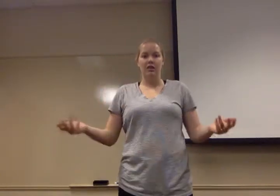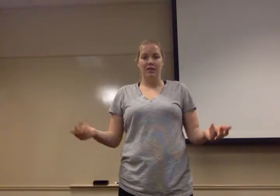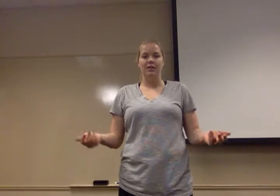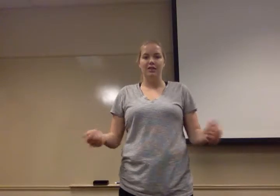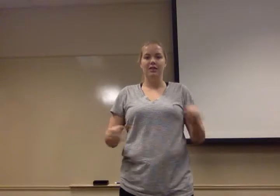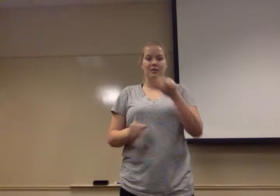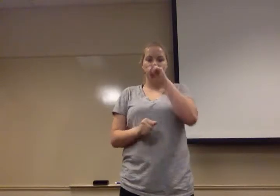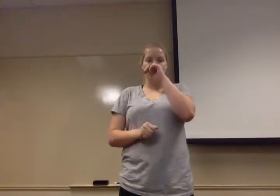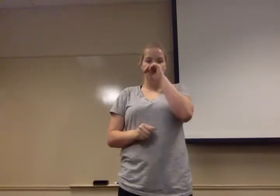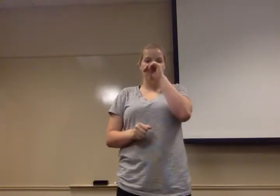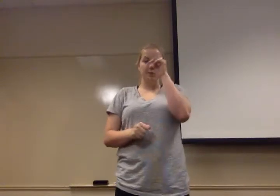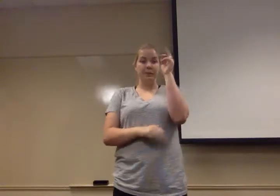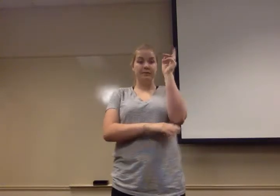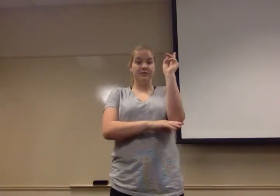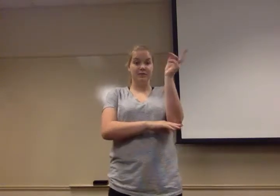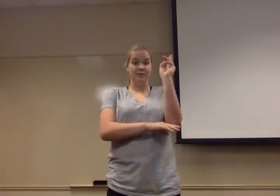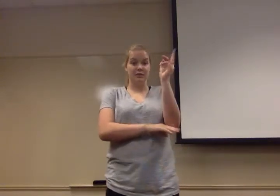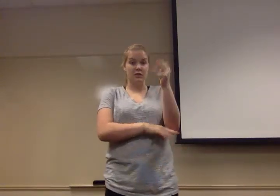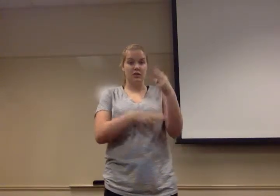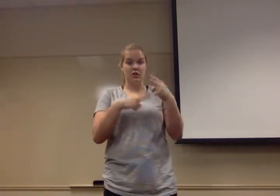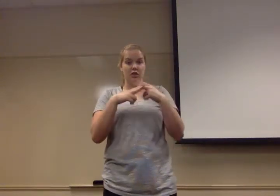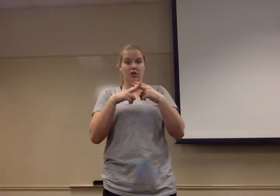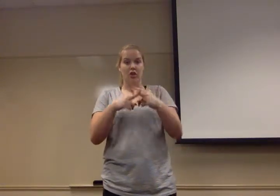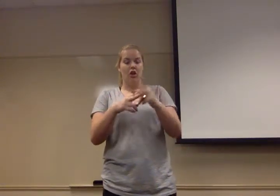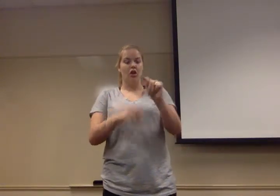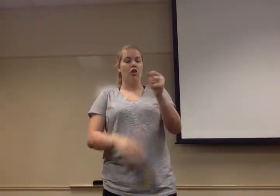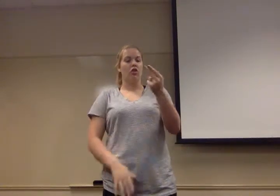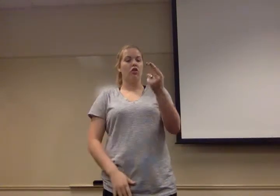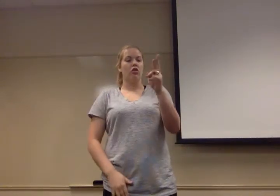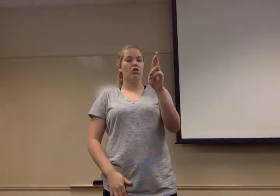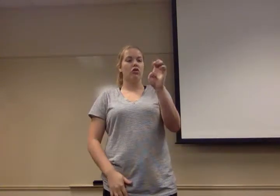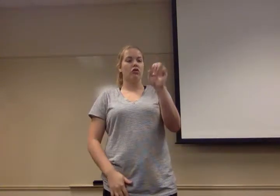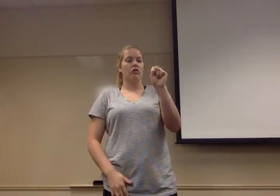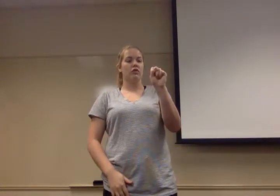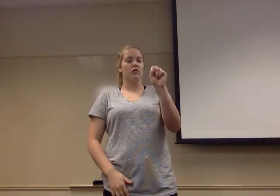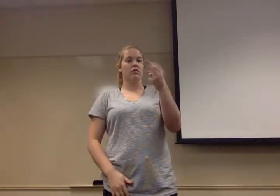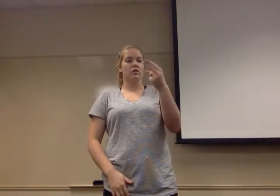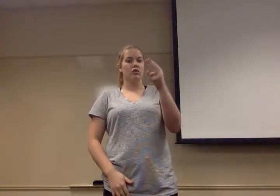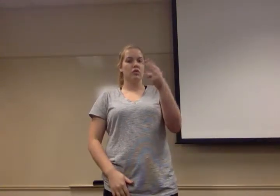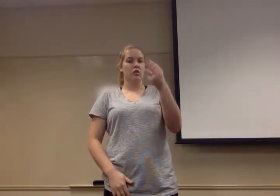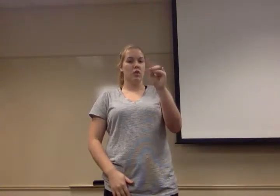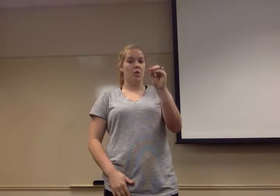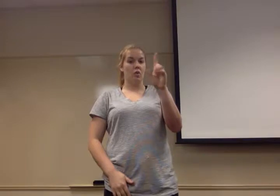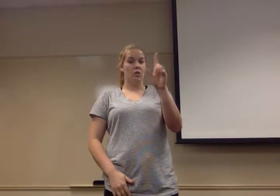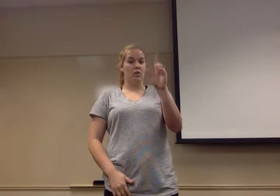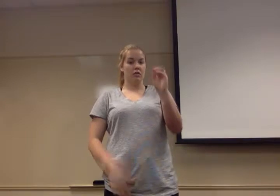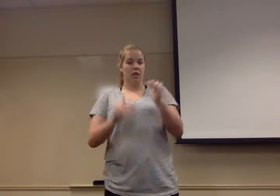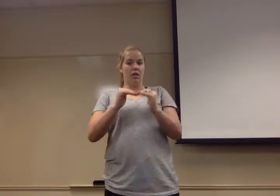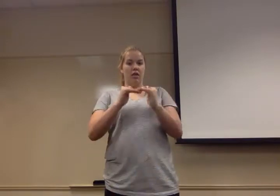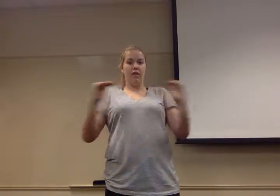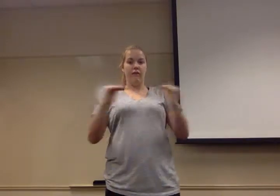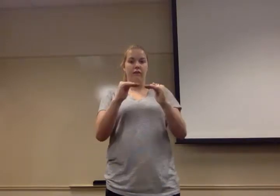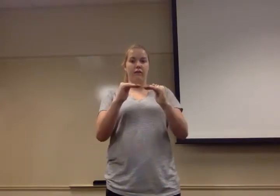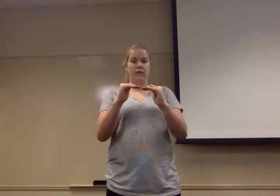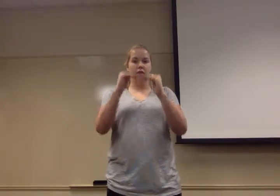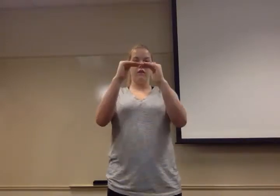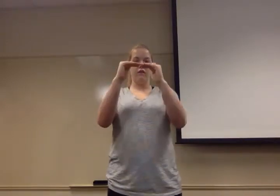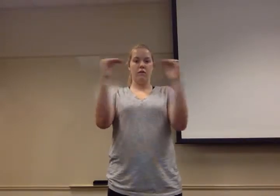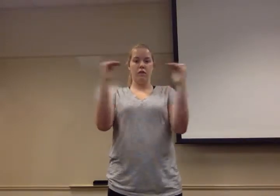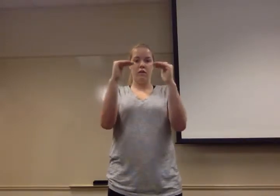big history to these moments as threshold moments. And at each threshold, the going gets tougher. The complex things